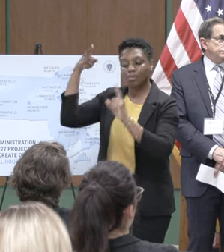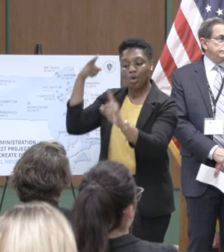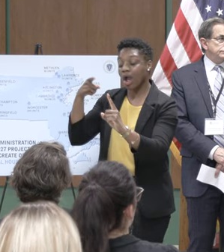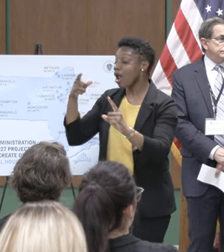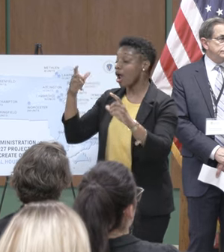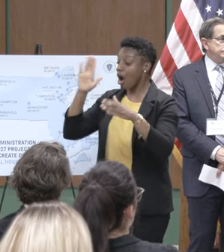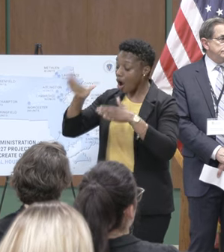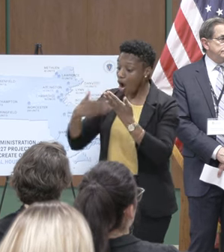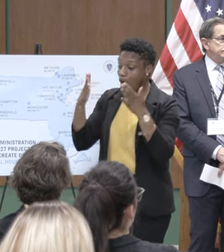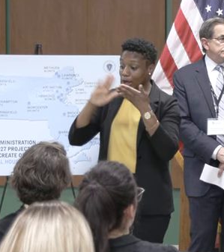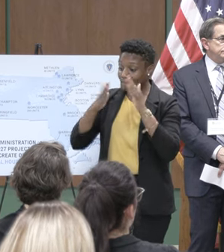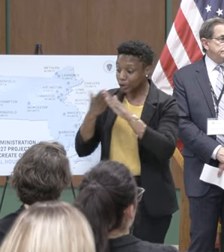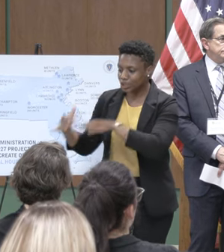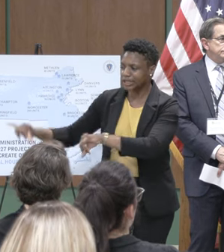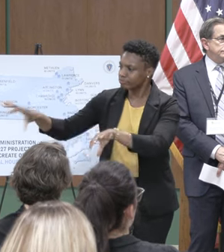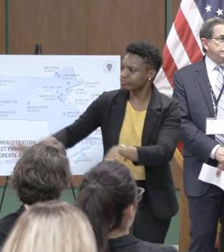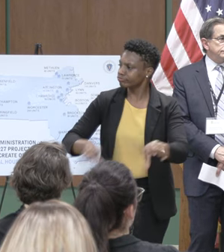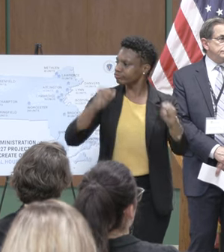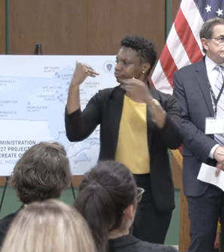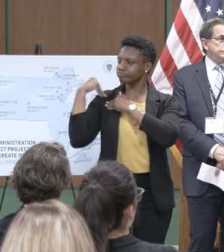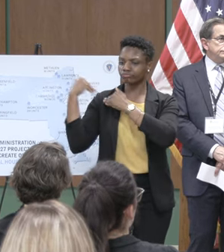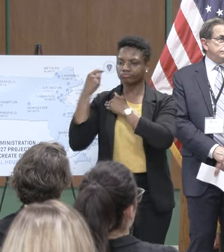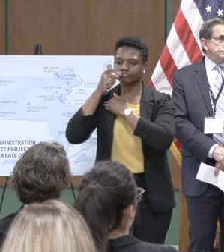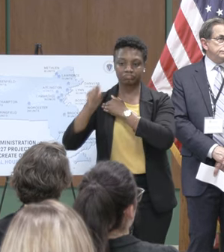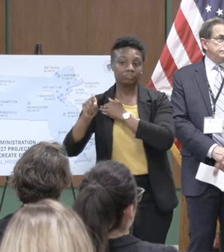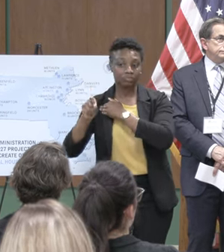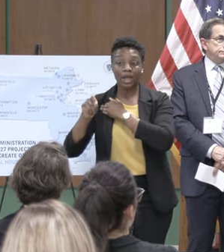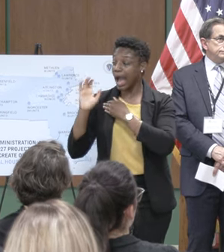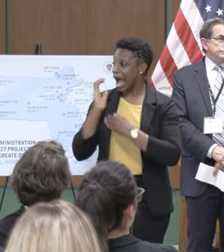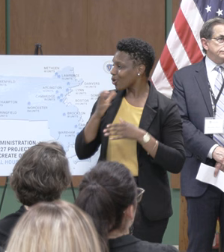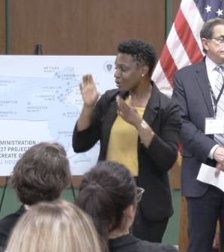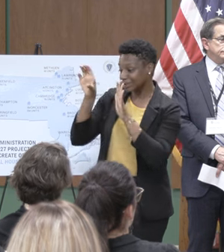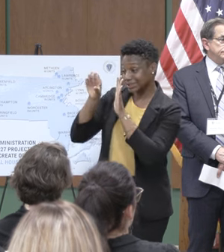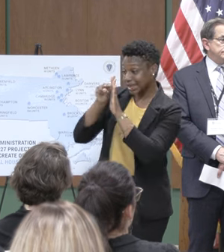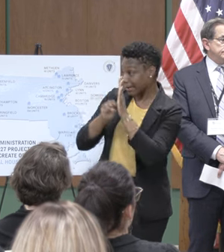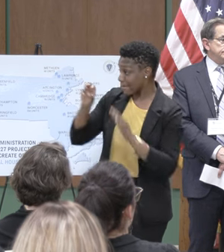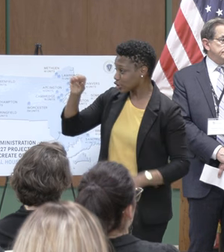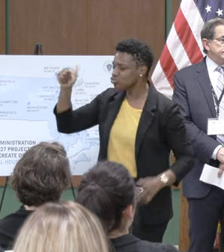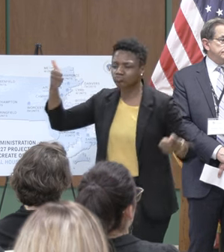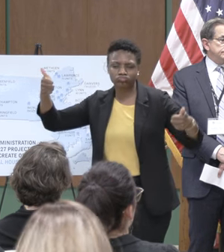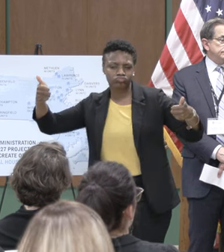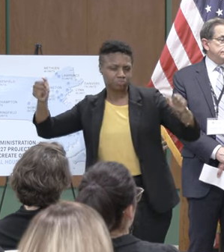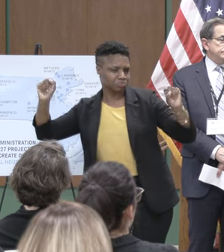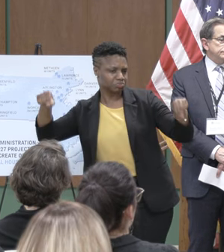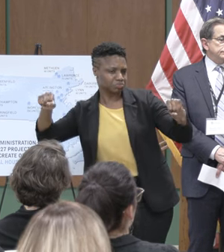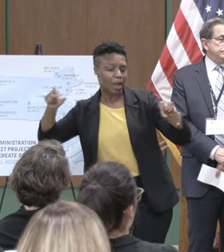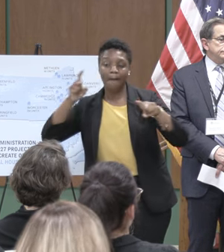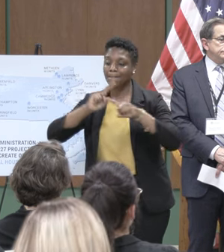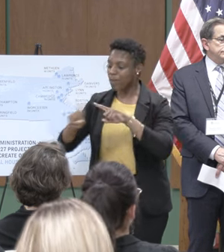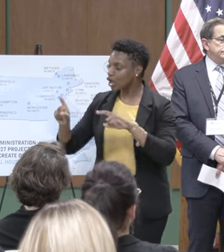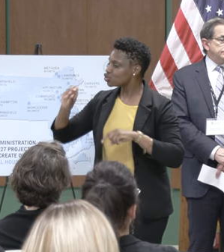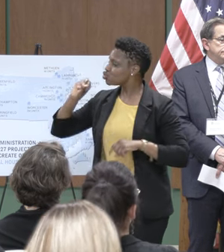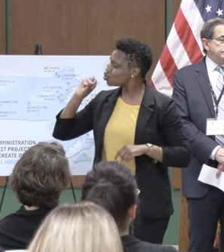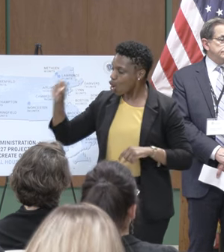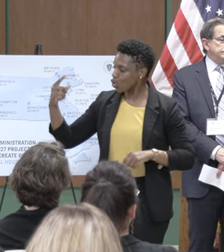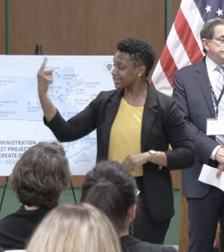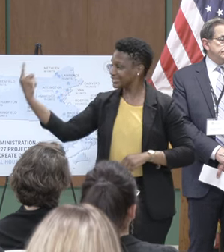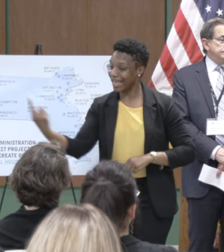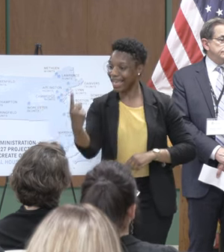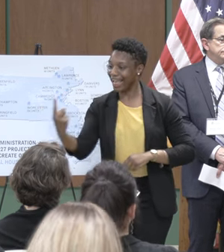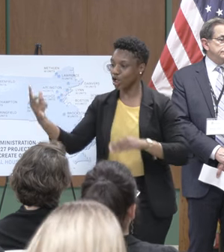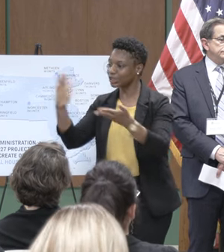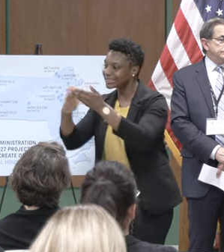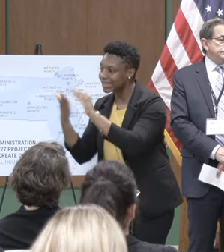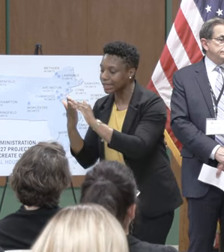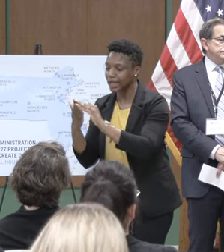does its job because as great as our state is no one single city or town and